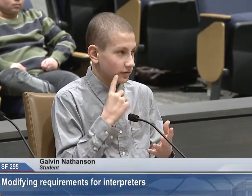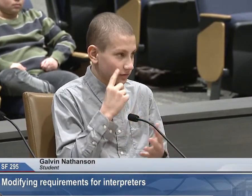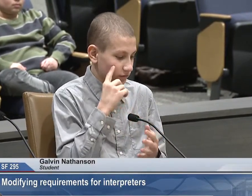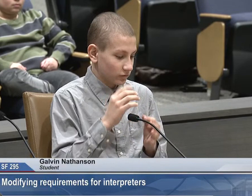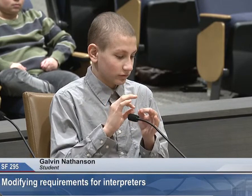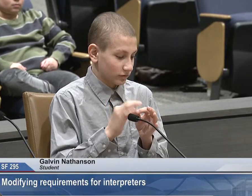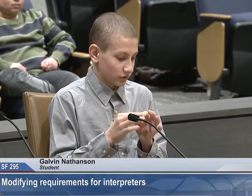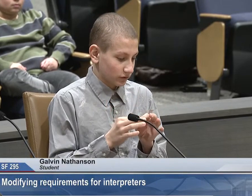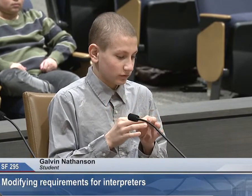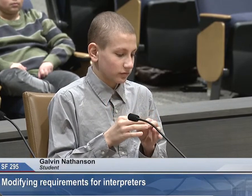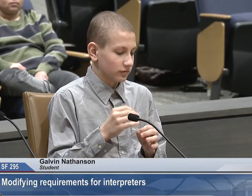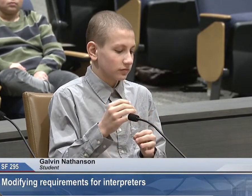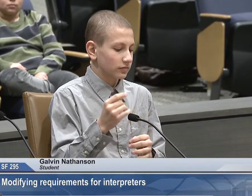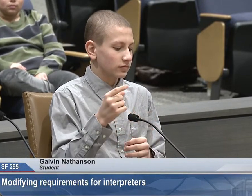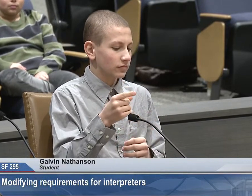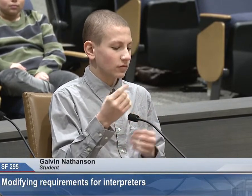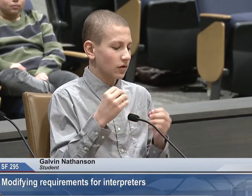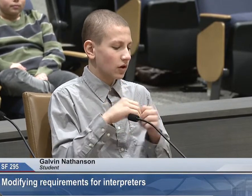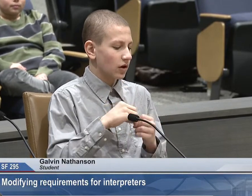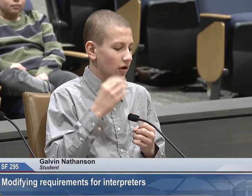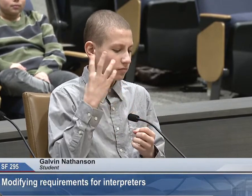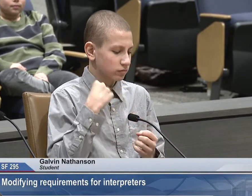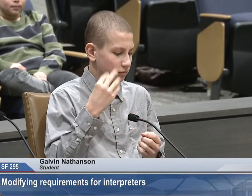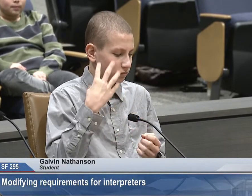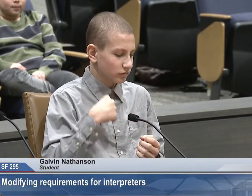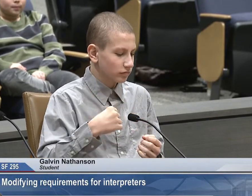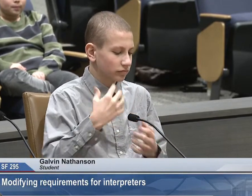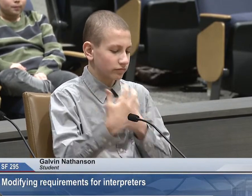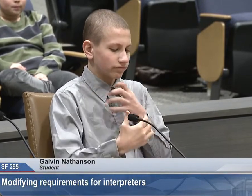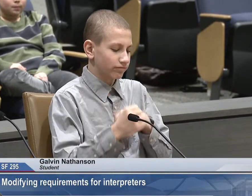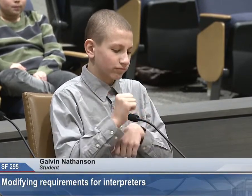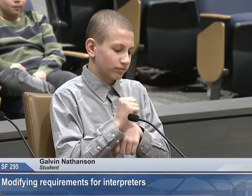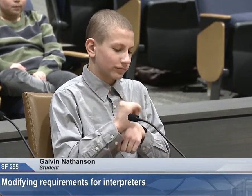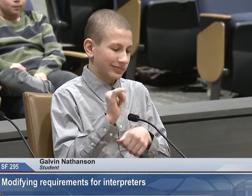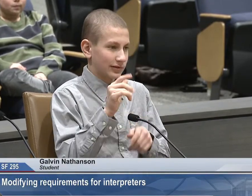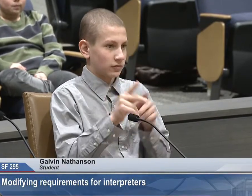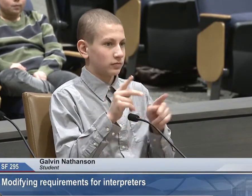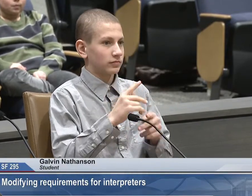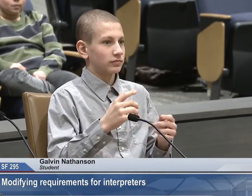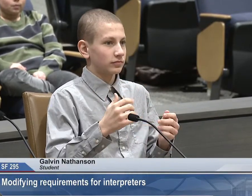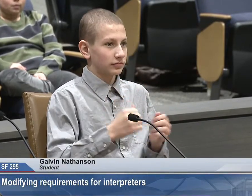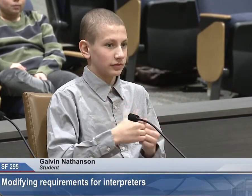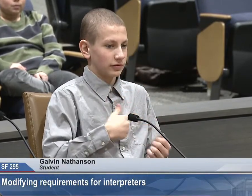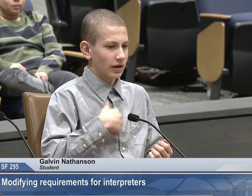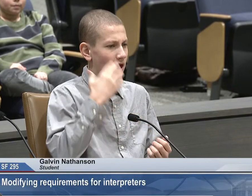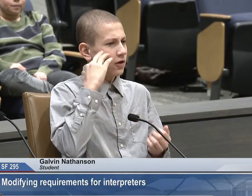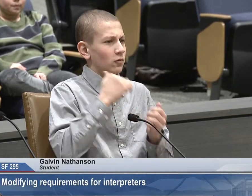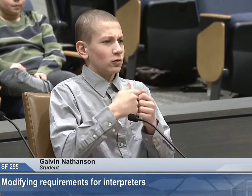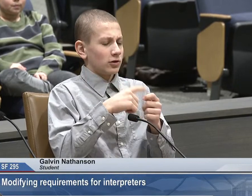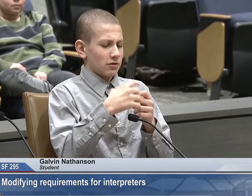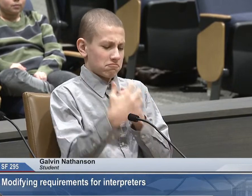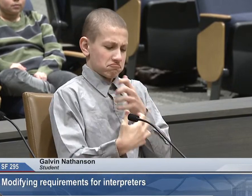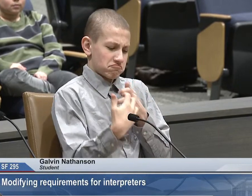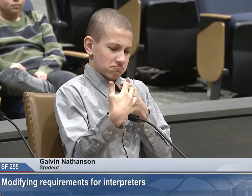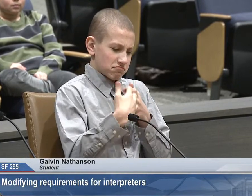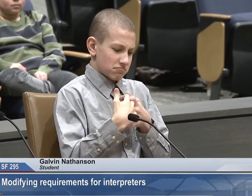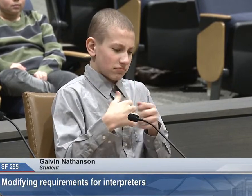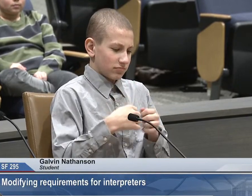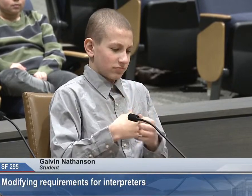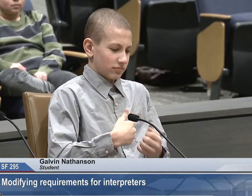this kind of language support could be provided by having a deaf interpreter during my education is even more essential for me. Deaf interpreters are often